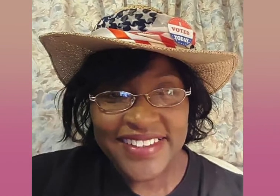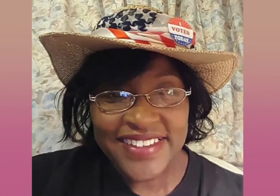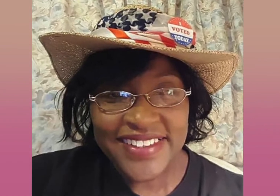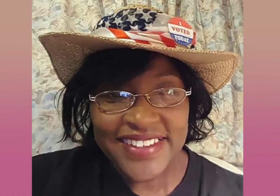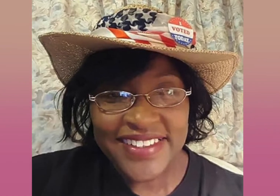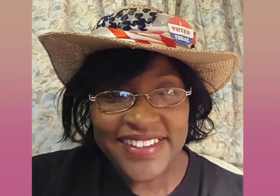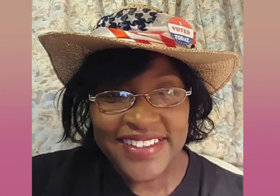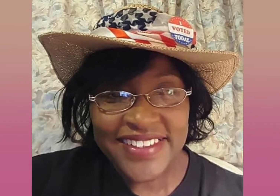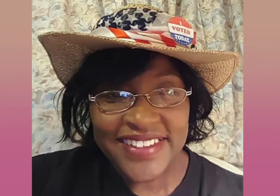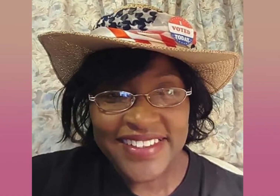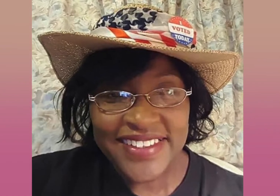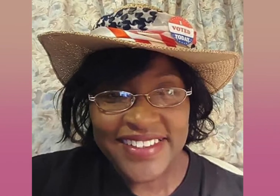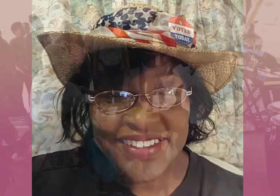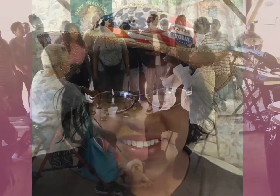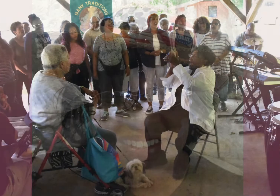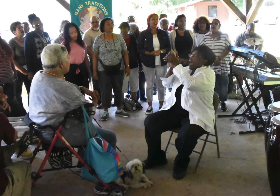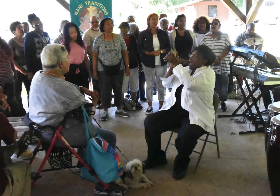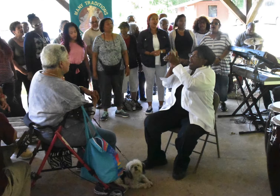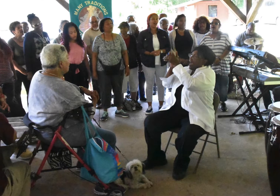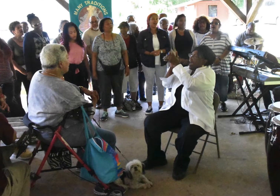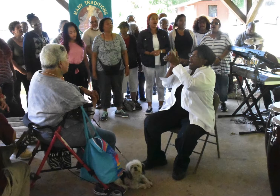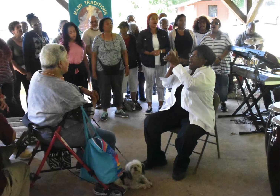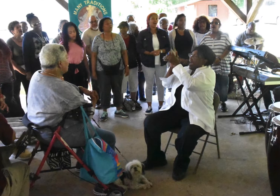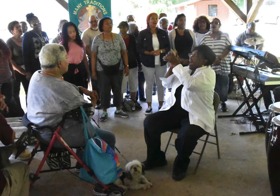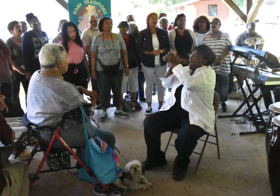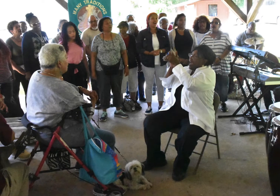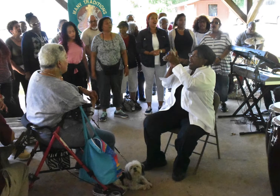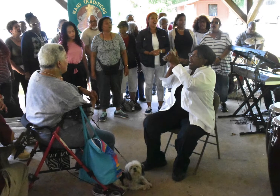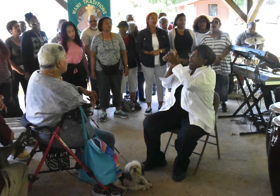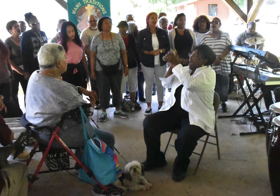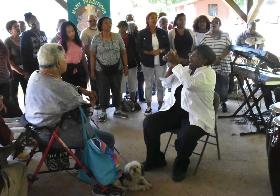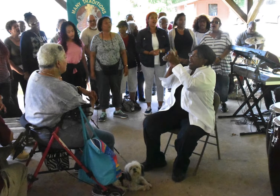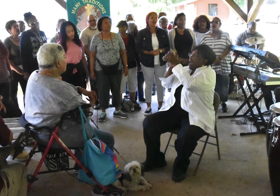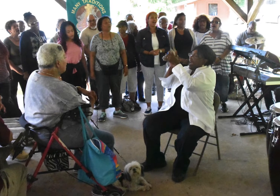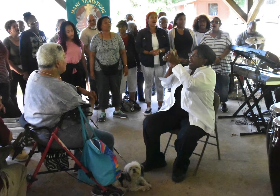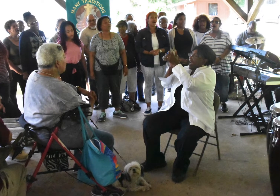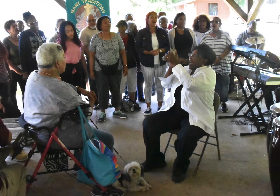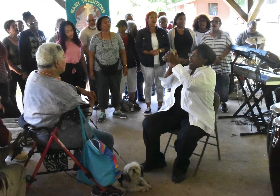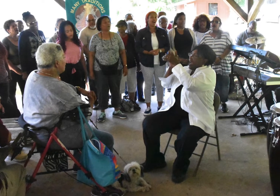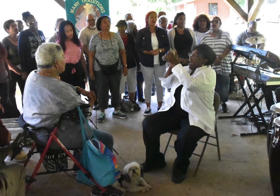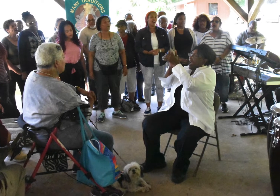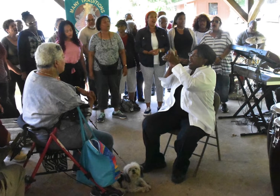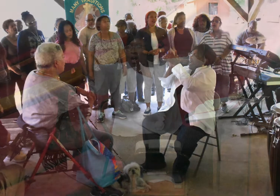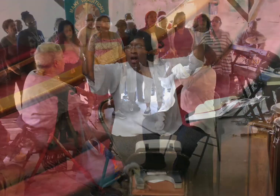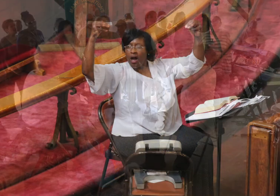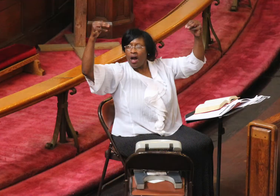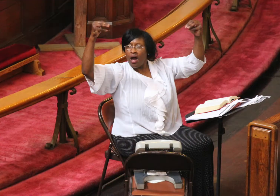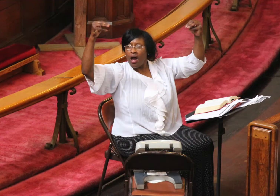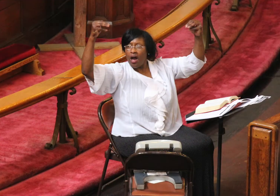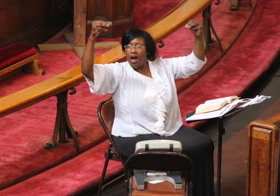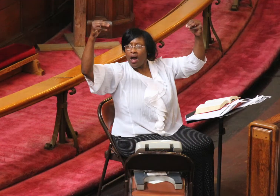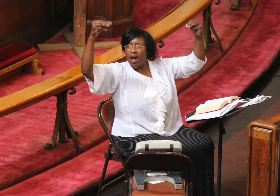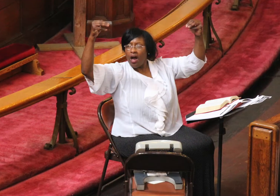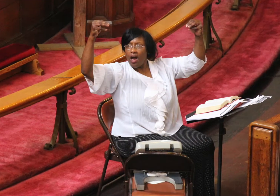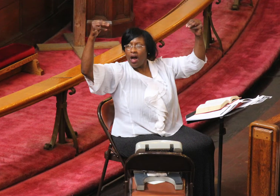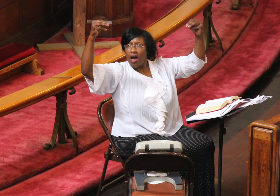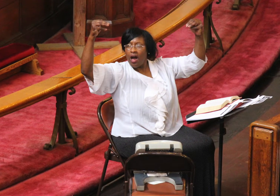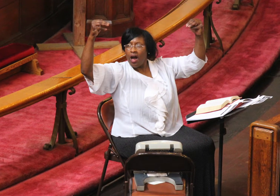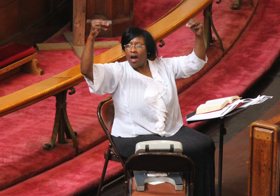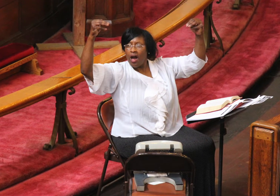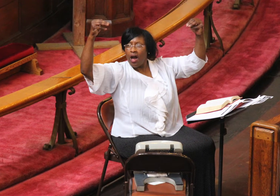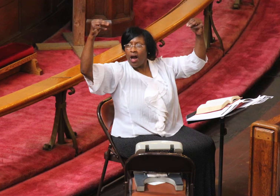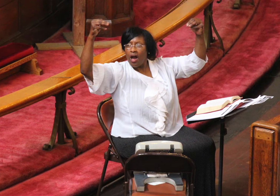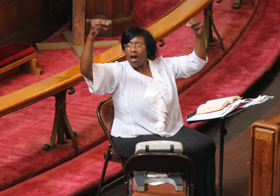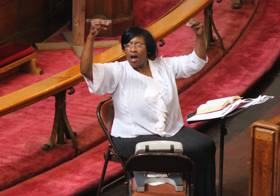to engage and connect every one she meets with our Lord and Savior, Jesus Christ. Her steadfast